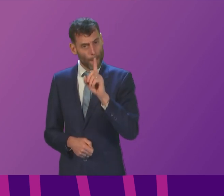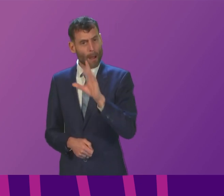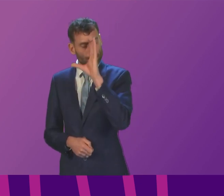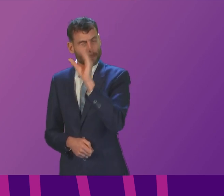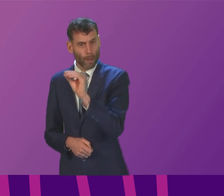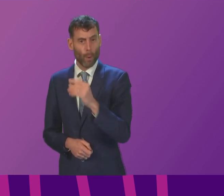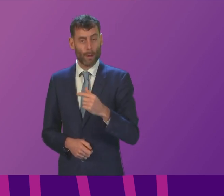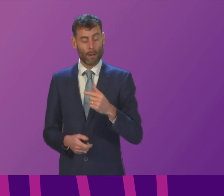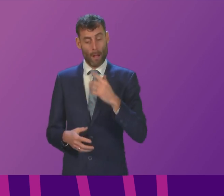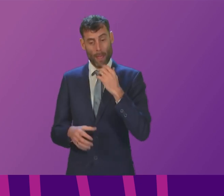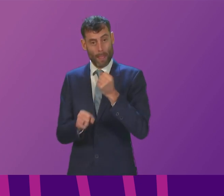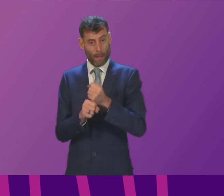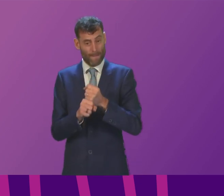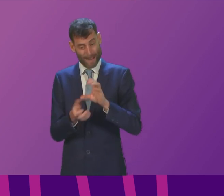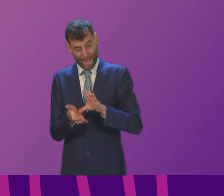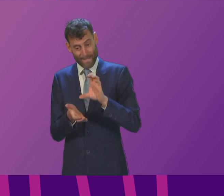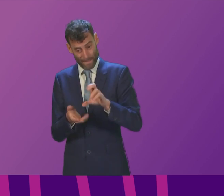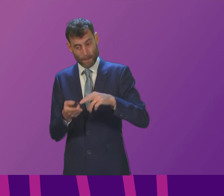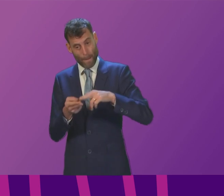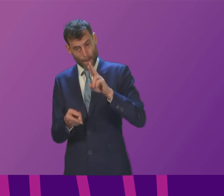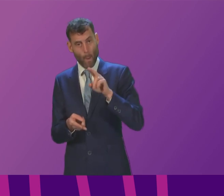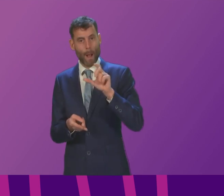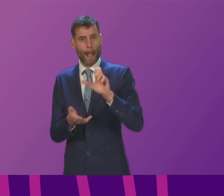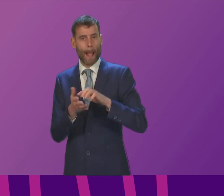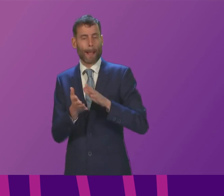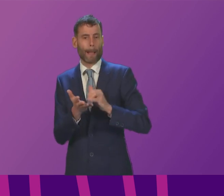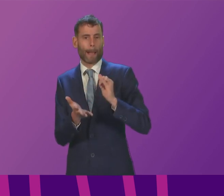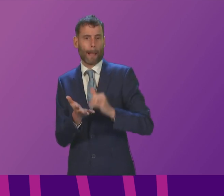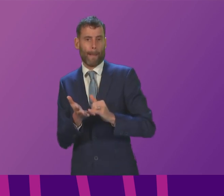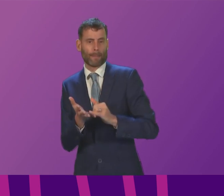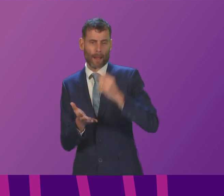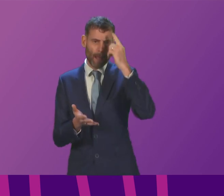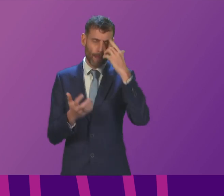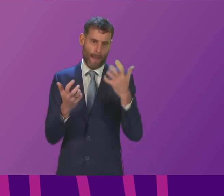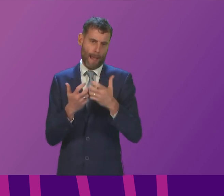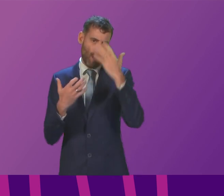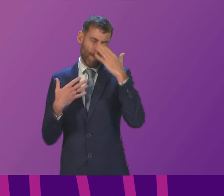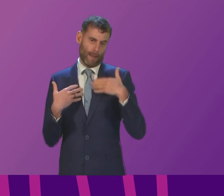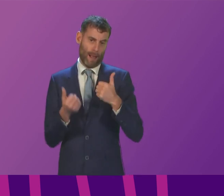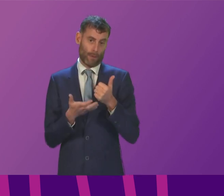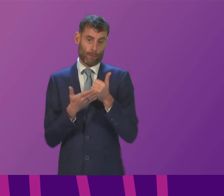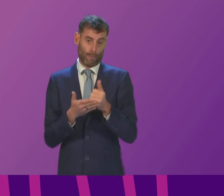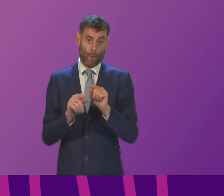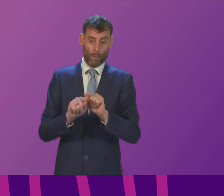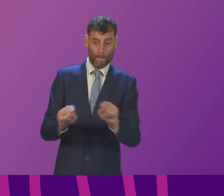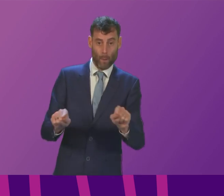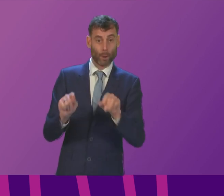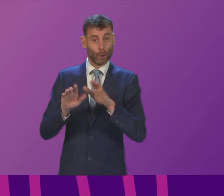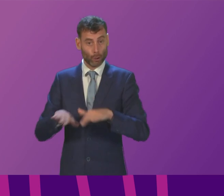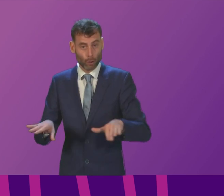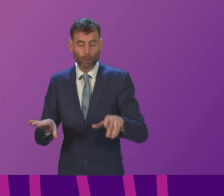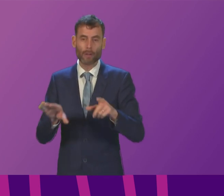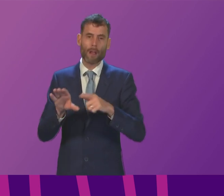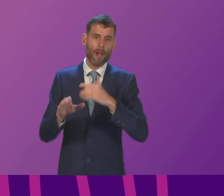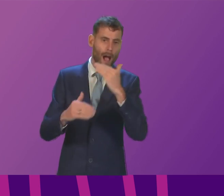in CAMS and also to redesign how mental health support is provided to children and adolescents investing